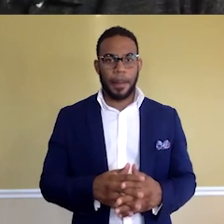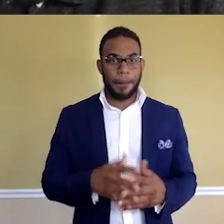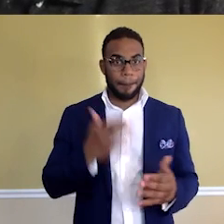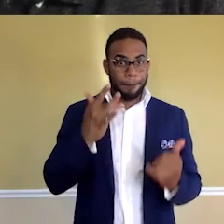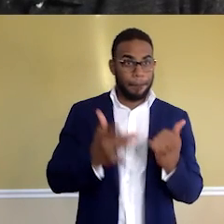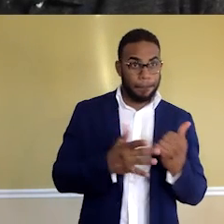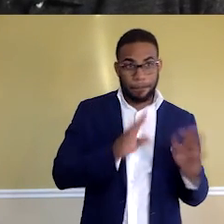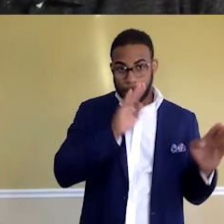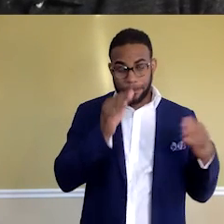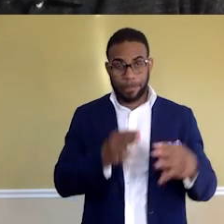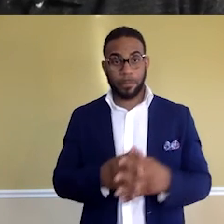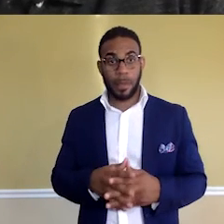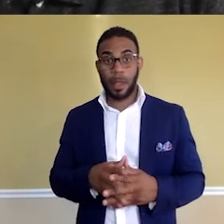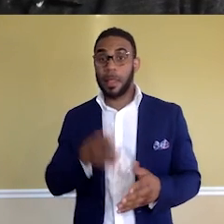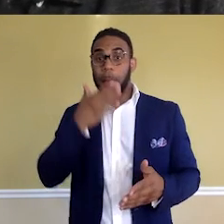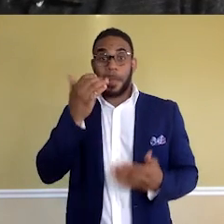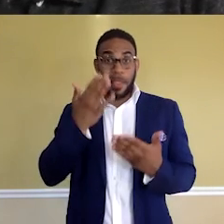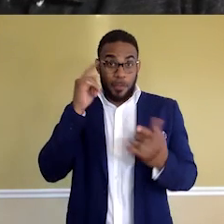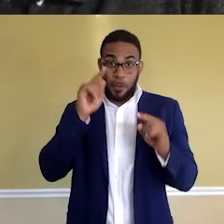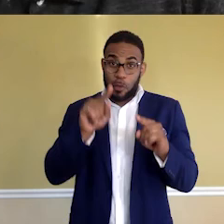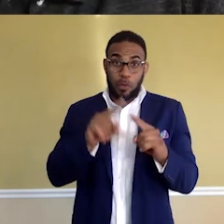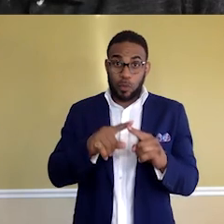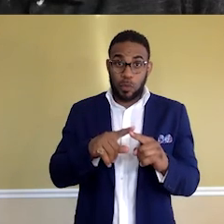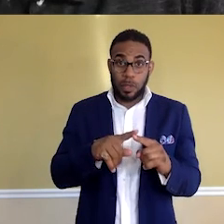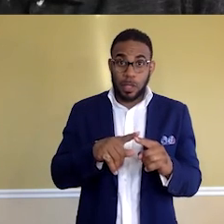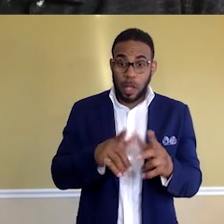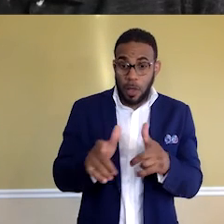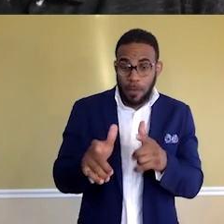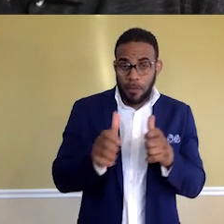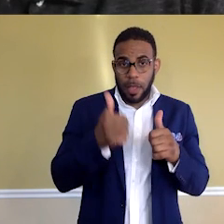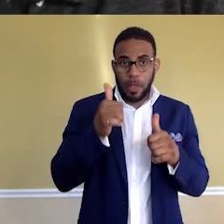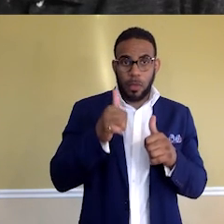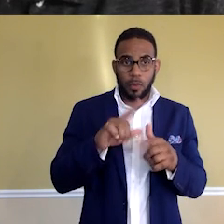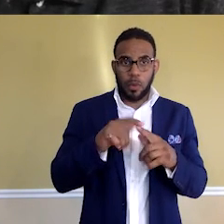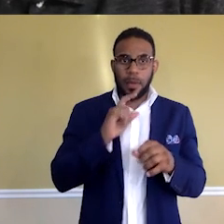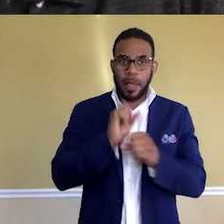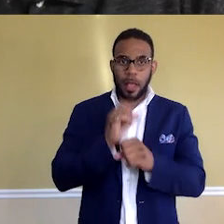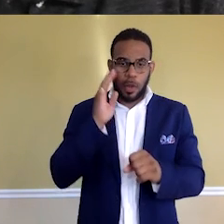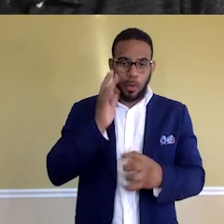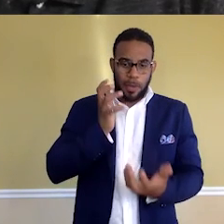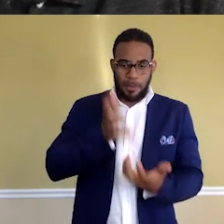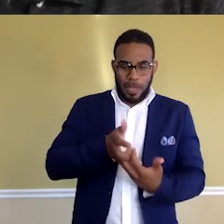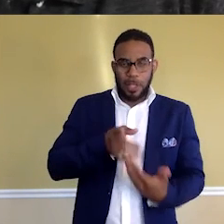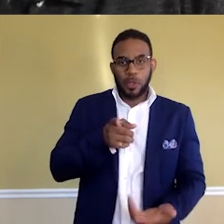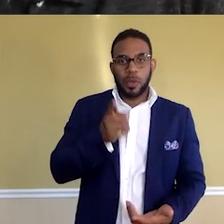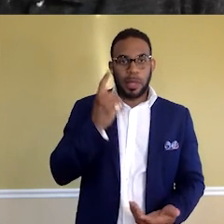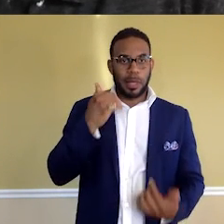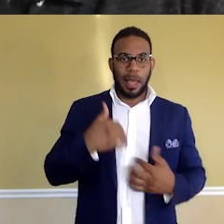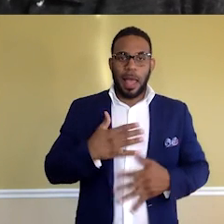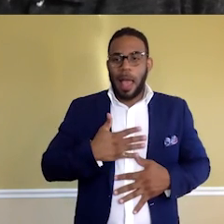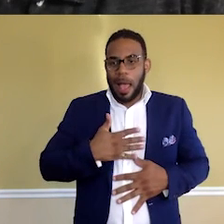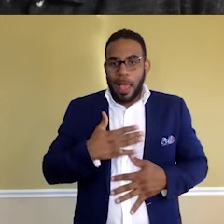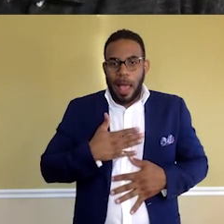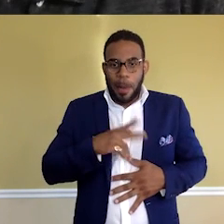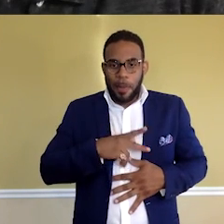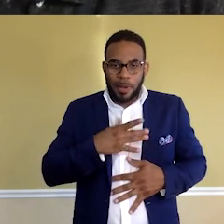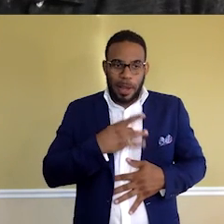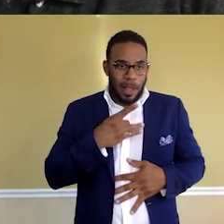learn from. The best way for you to learn is faster. It's when you actually use the model that suits you. So I might actually be good with watching video